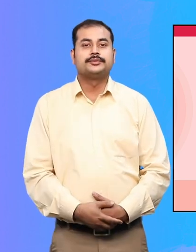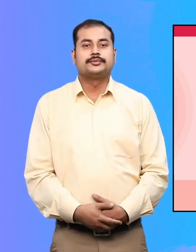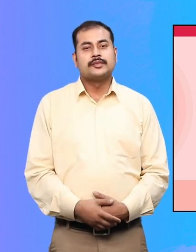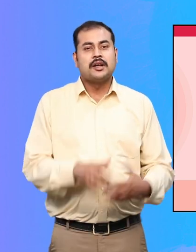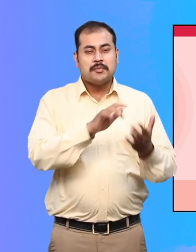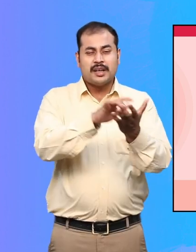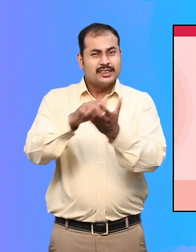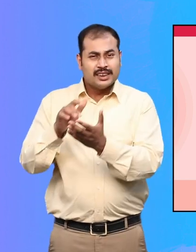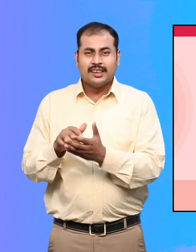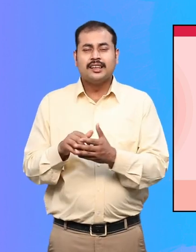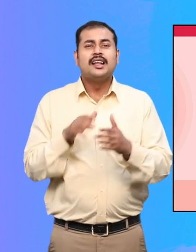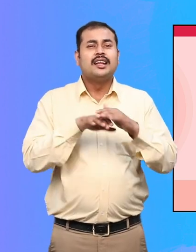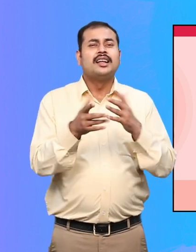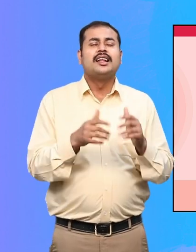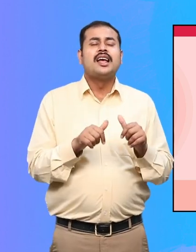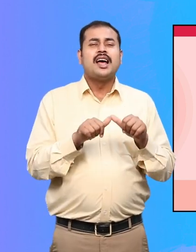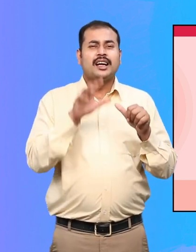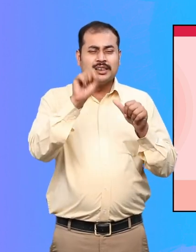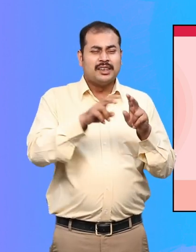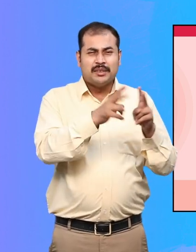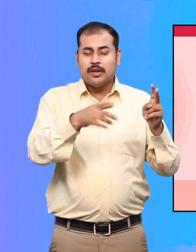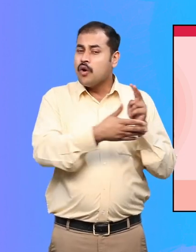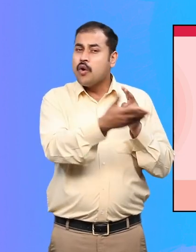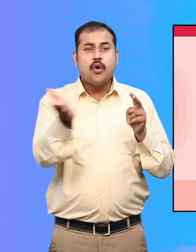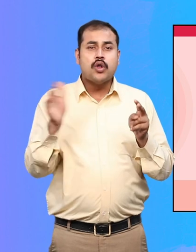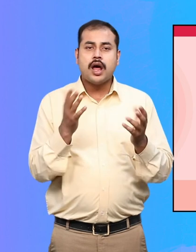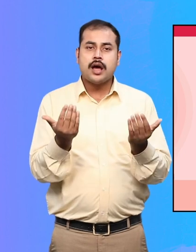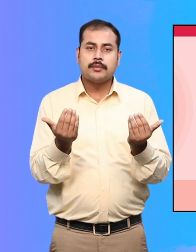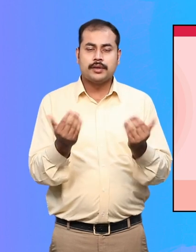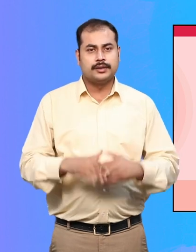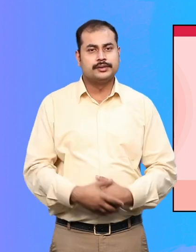Symbols for accessible facilities within building or premise